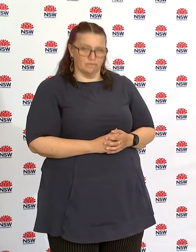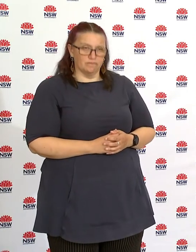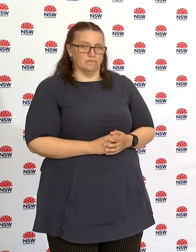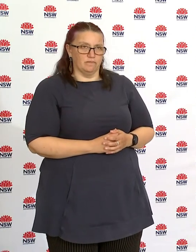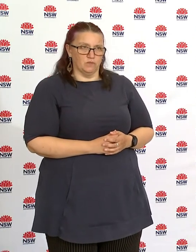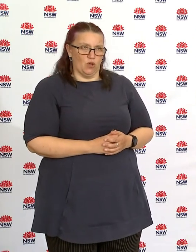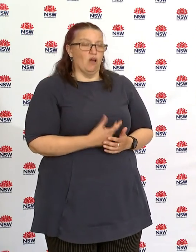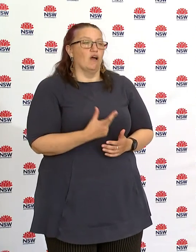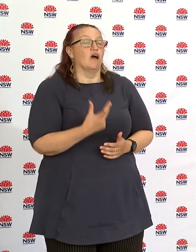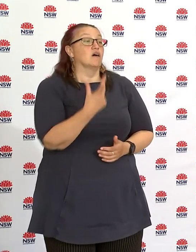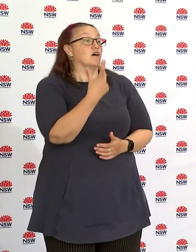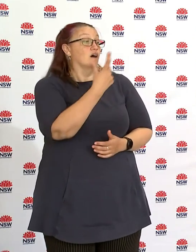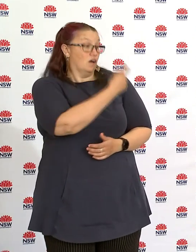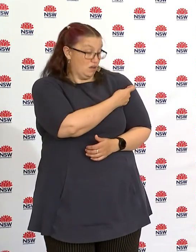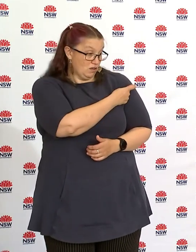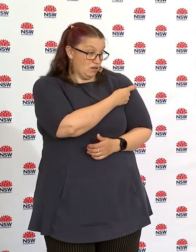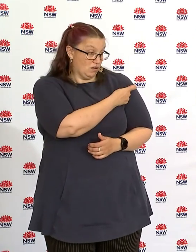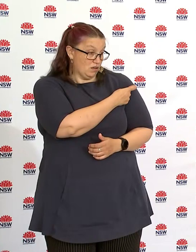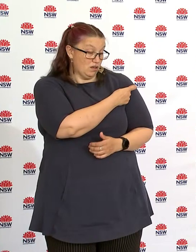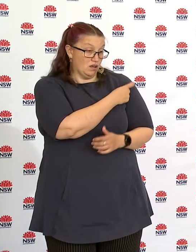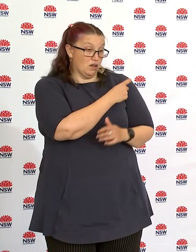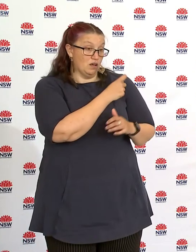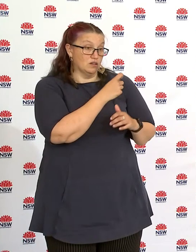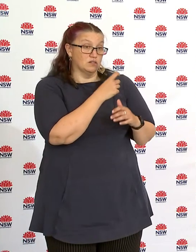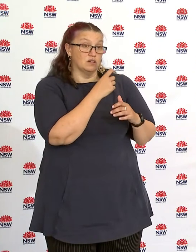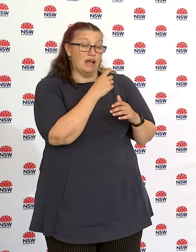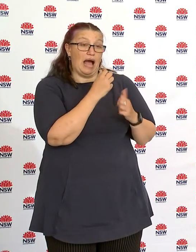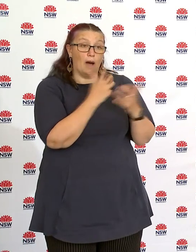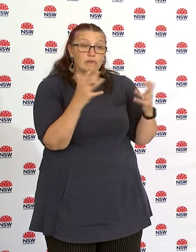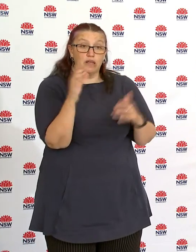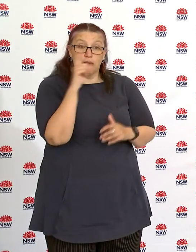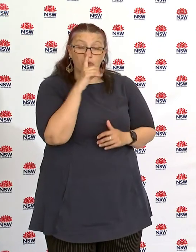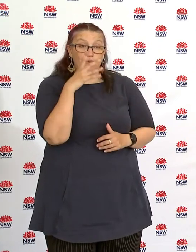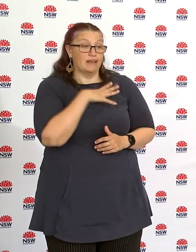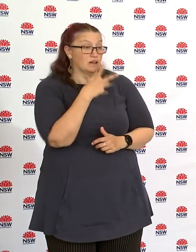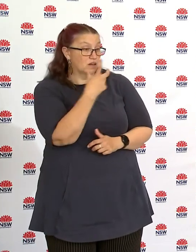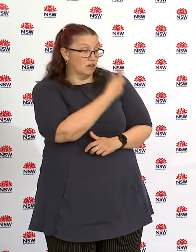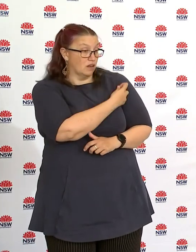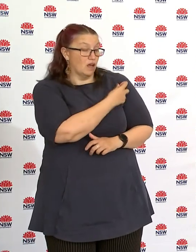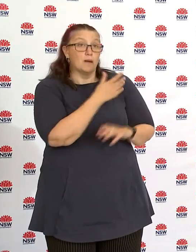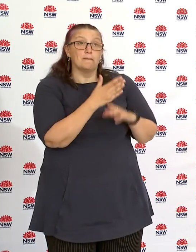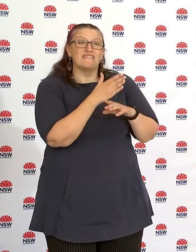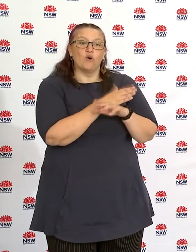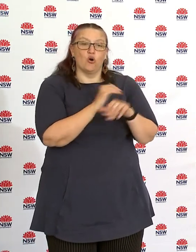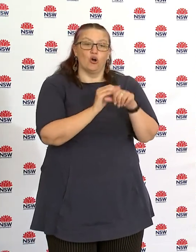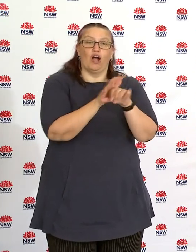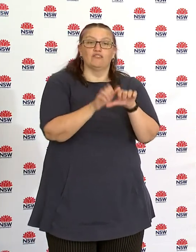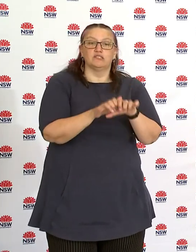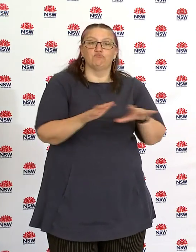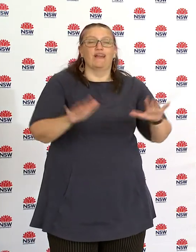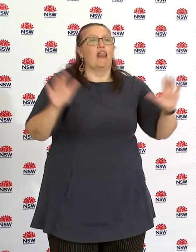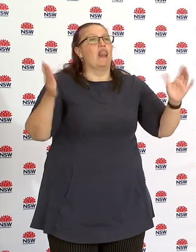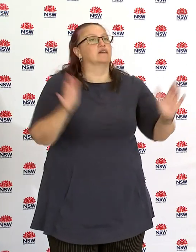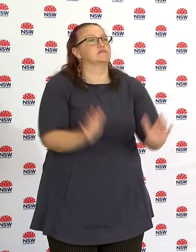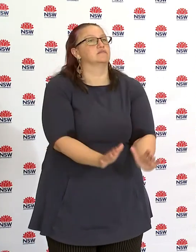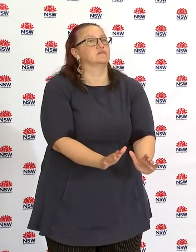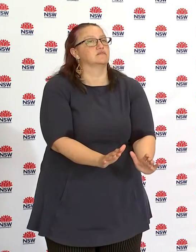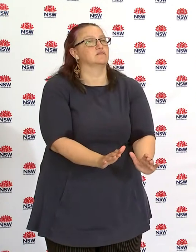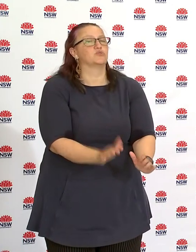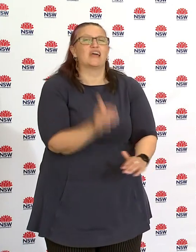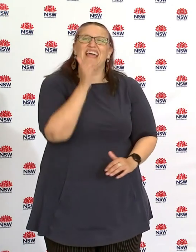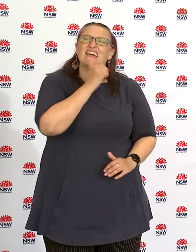drops is there a lower figure that might indicate you know if we get 60 percent of the population or 40 percent of the population